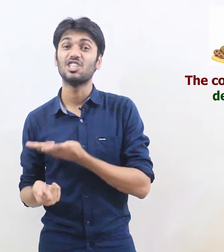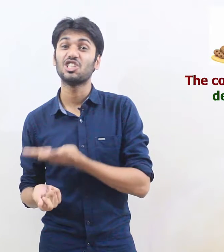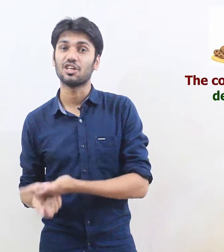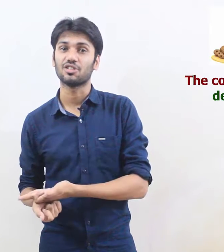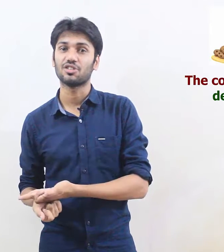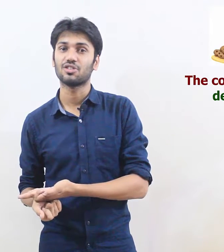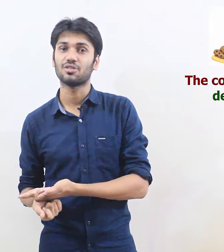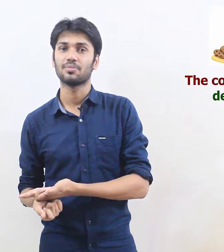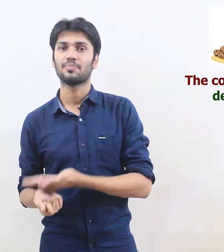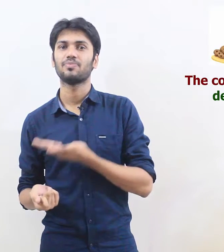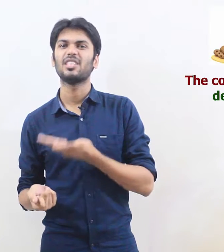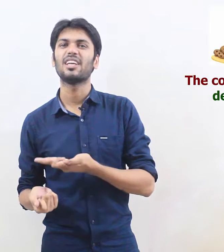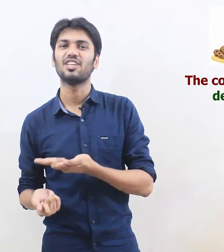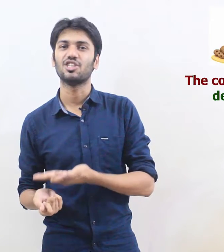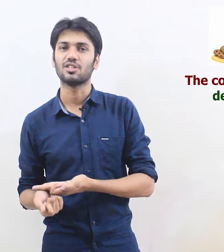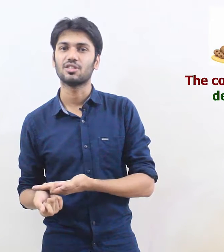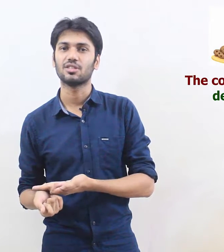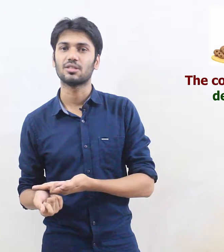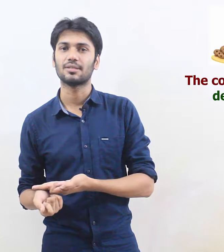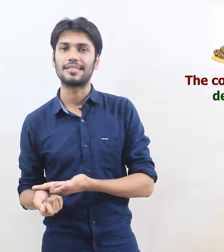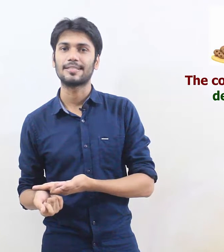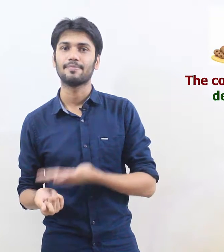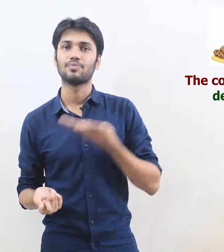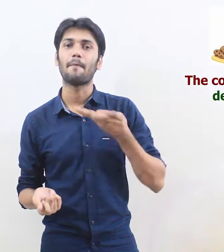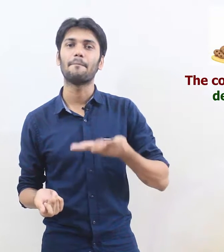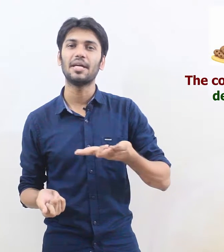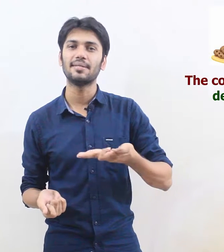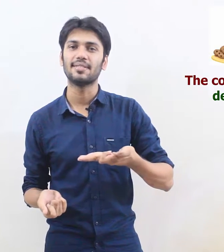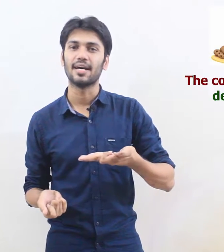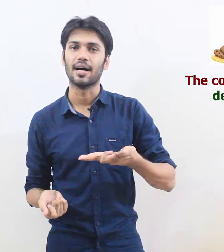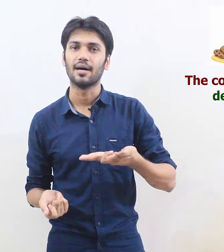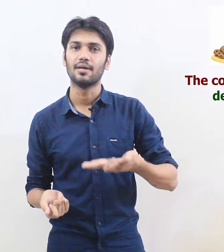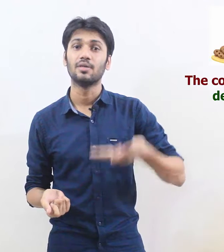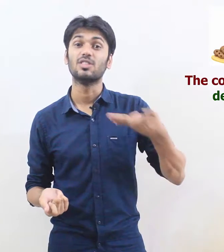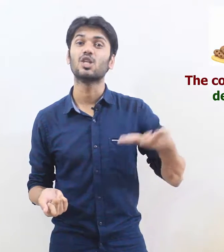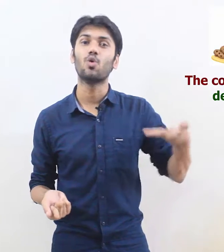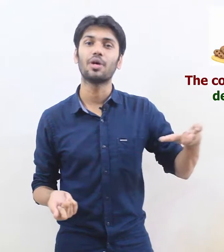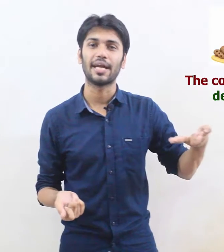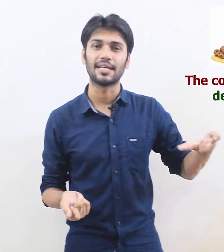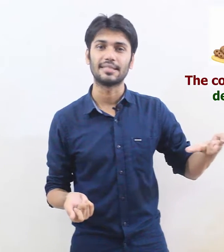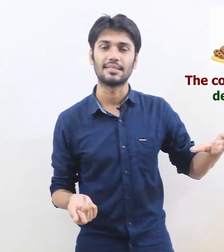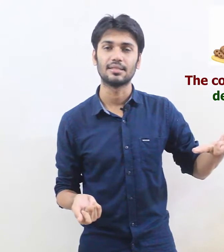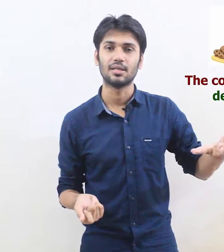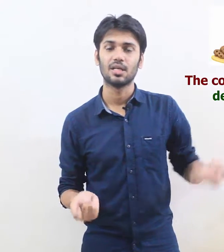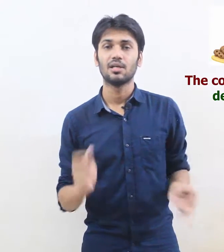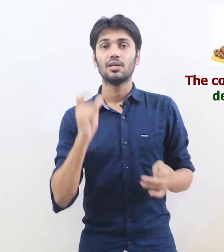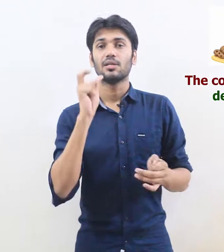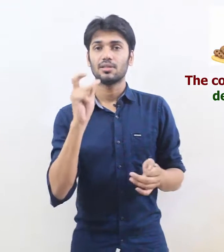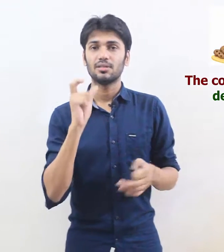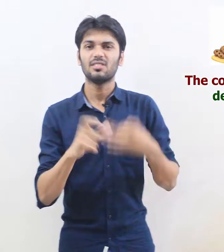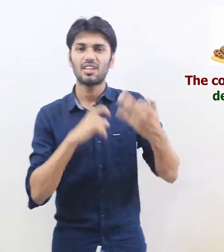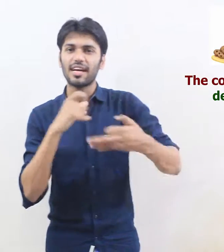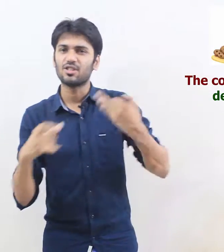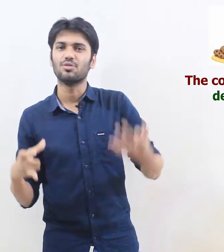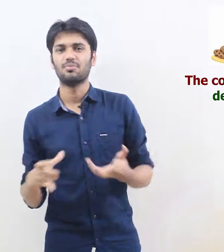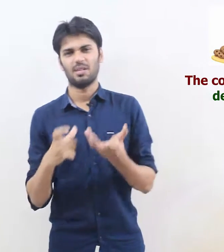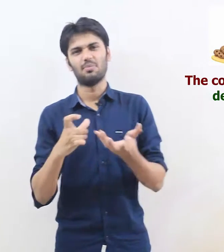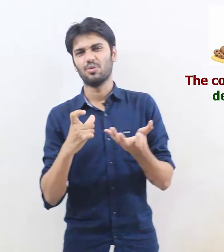-cous delicious delicious the pizza the cookies try to improve